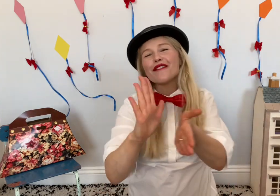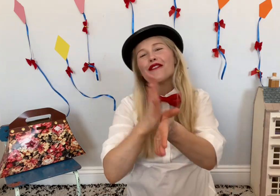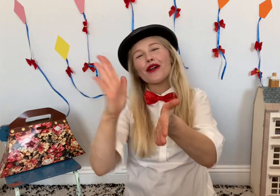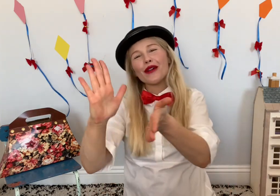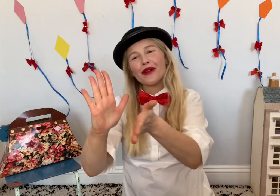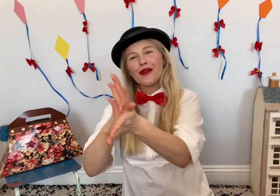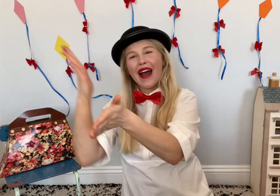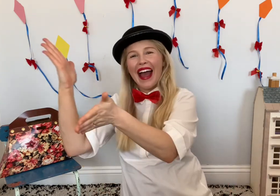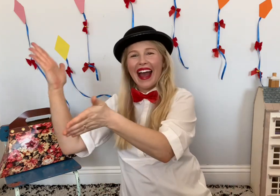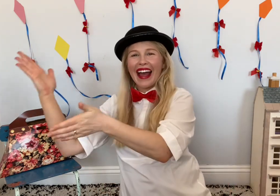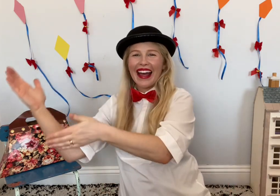way.